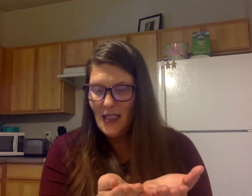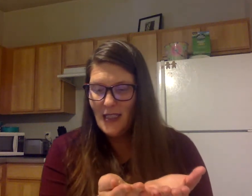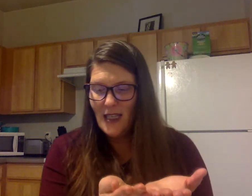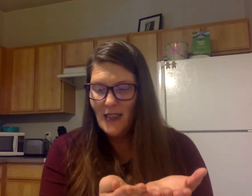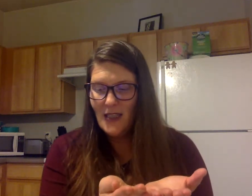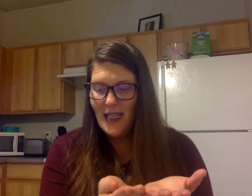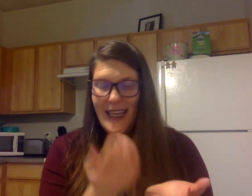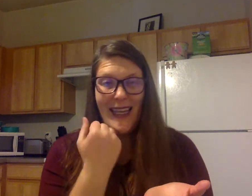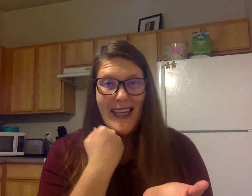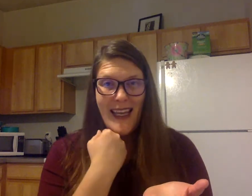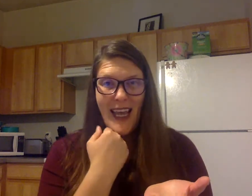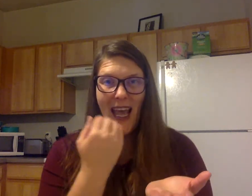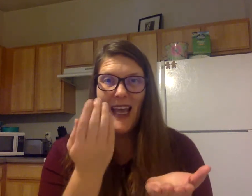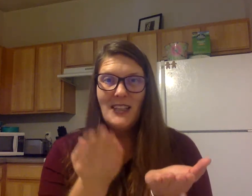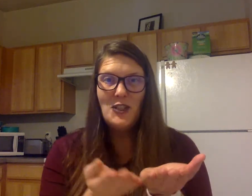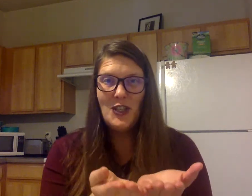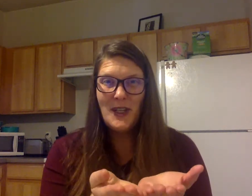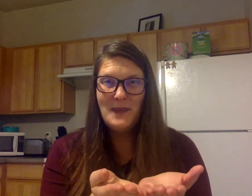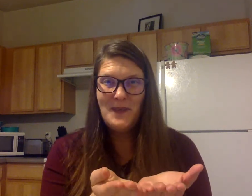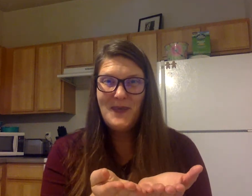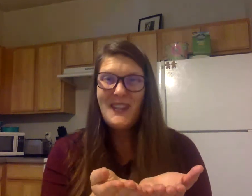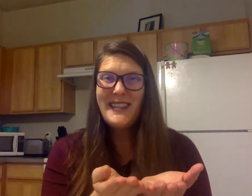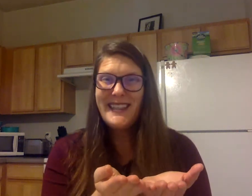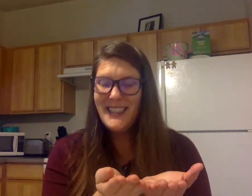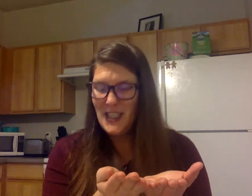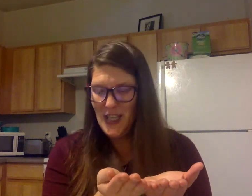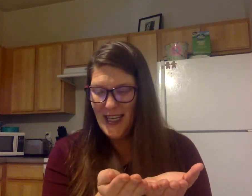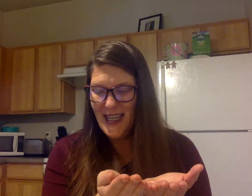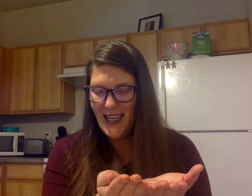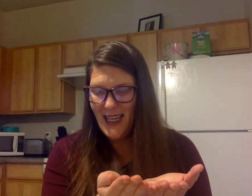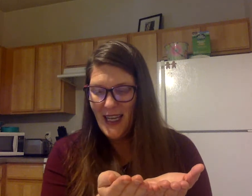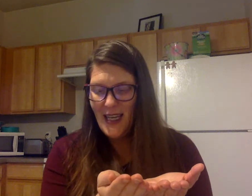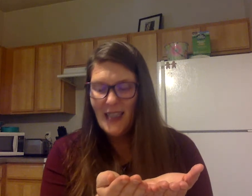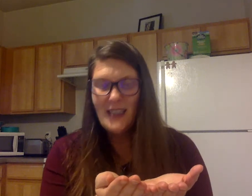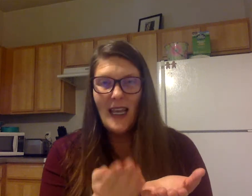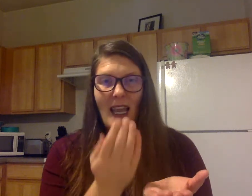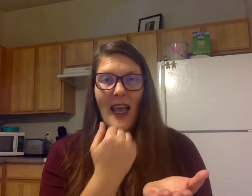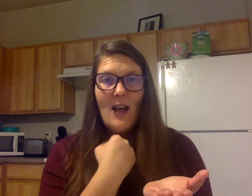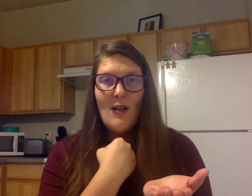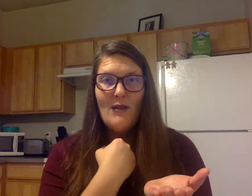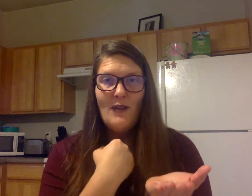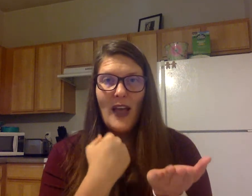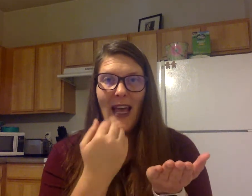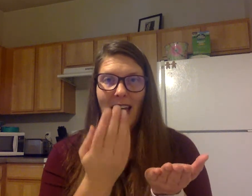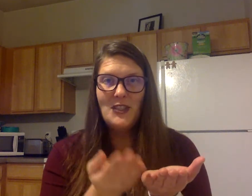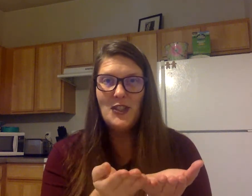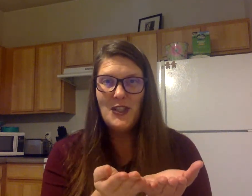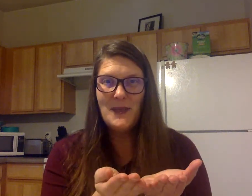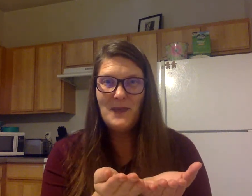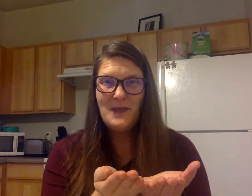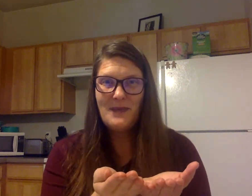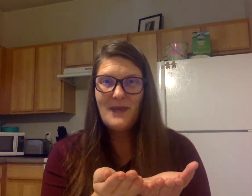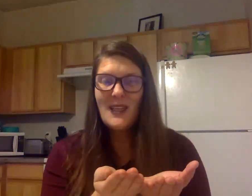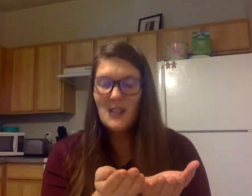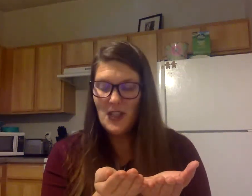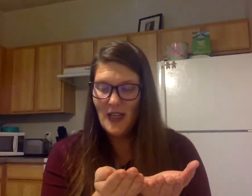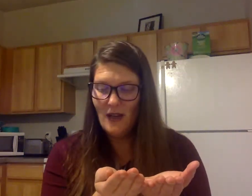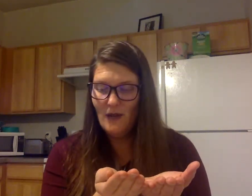Say eek, add ch, cheek. Say elf, add sh, shelf.